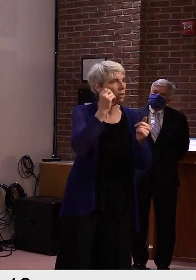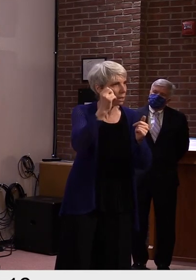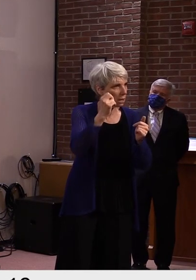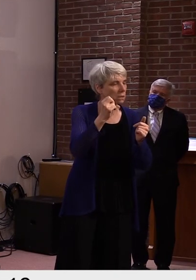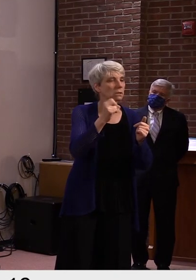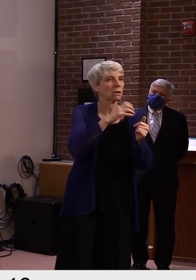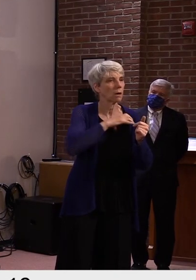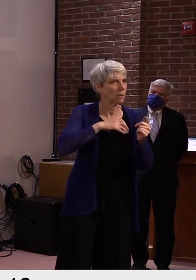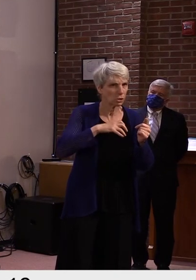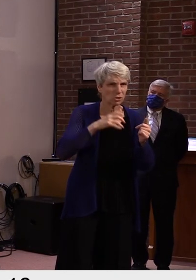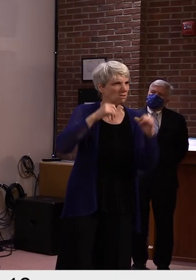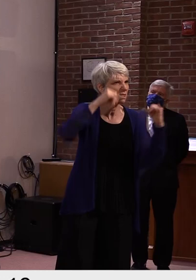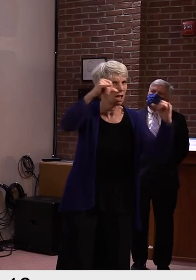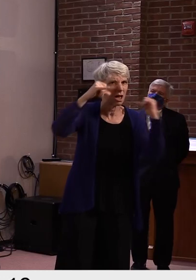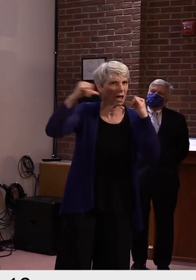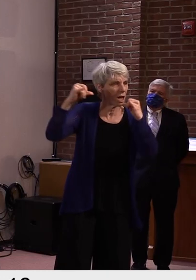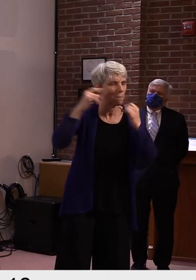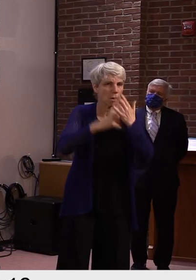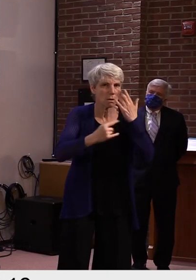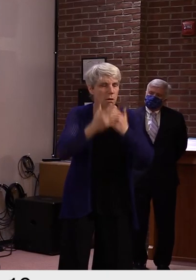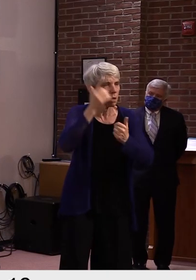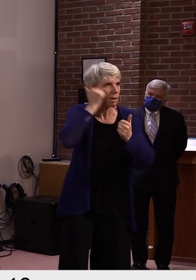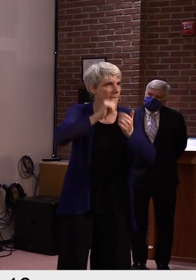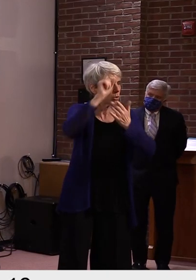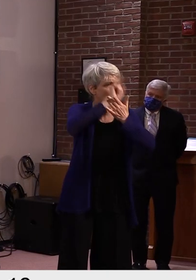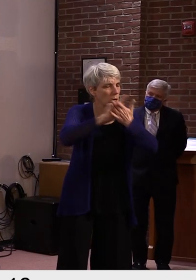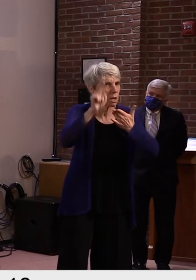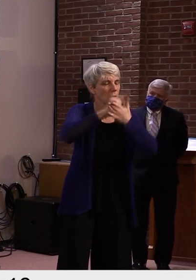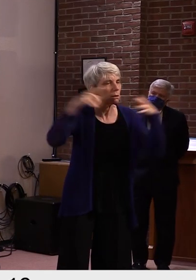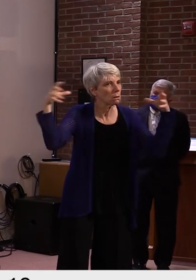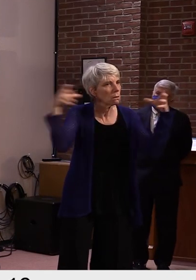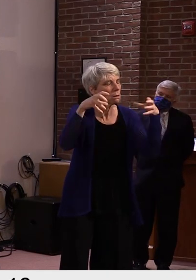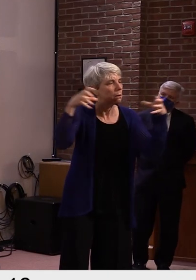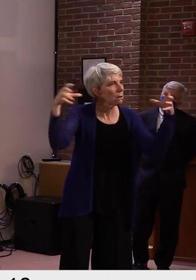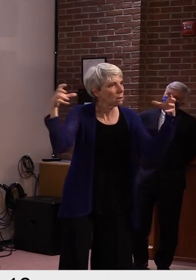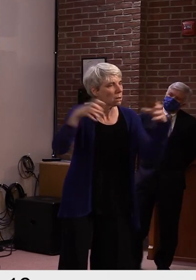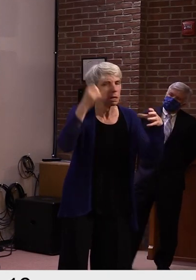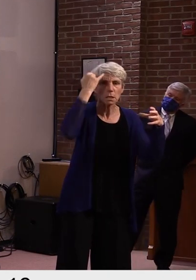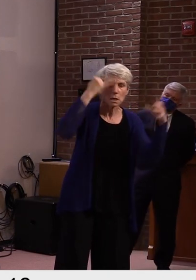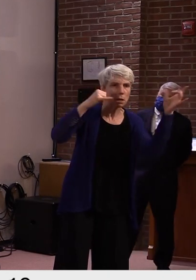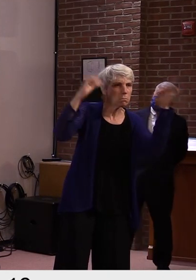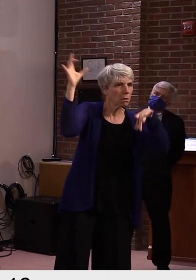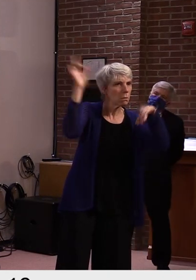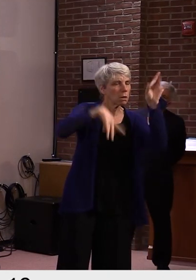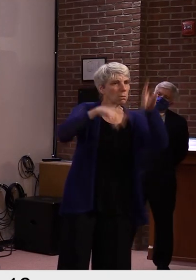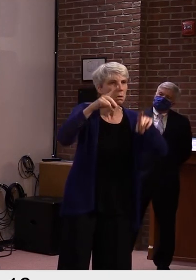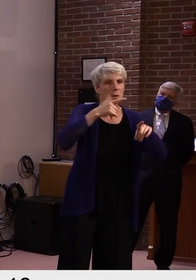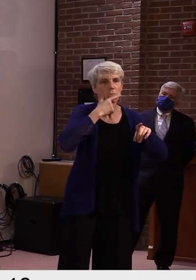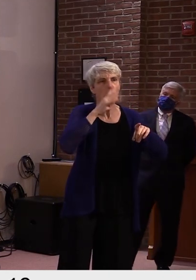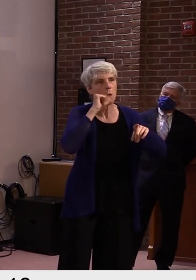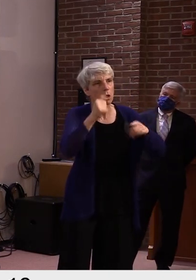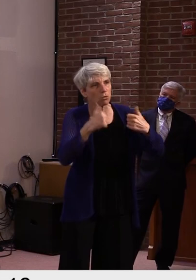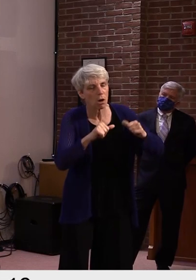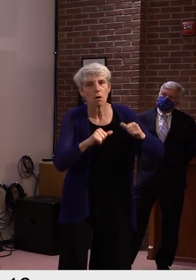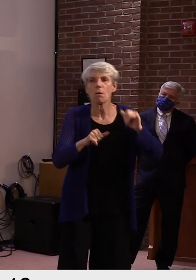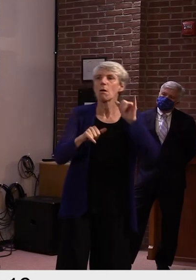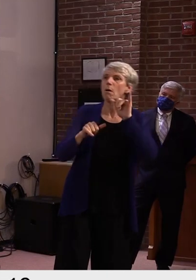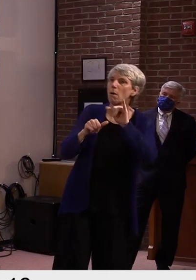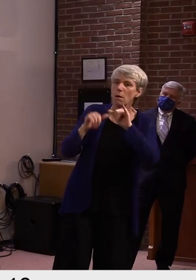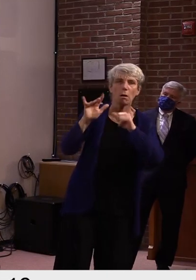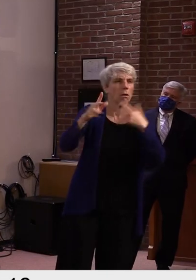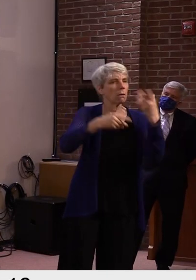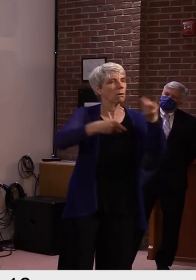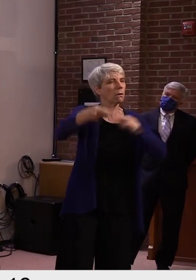So they are sharing ideas and different procedures. So it's not as though we're out on this